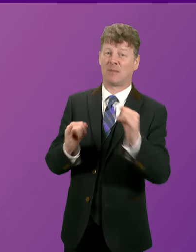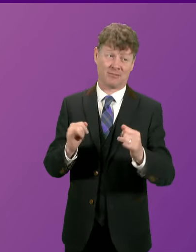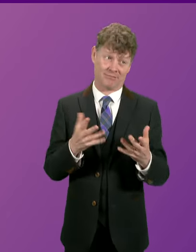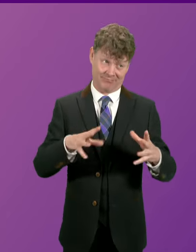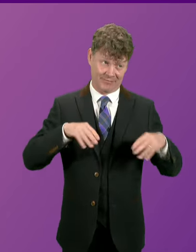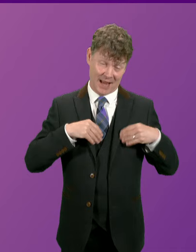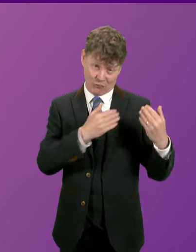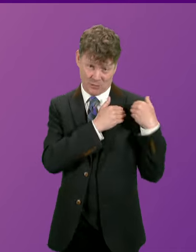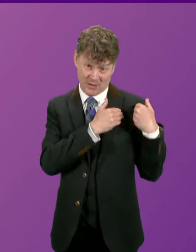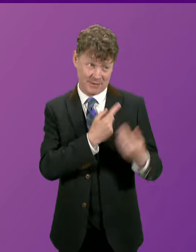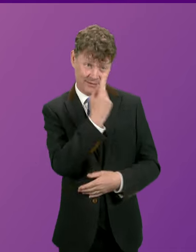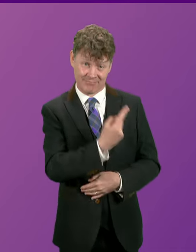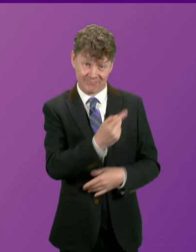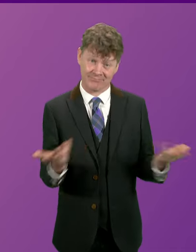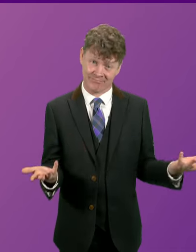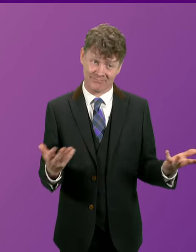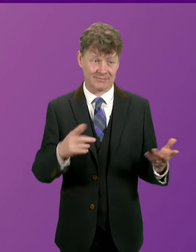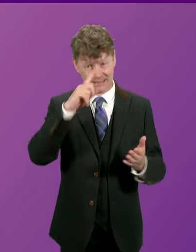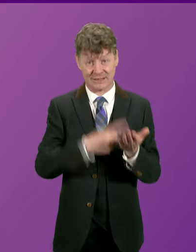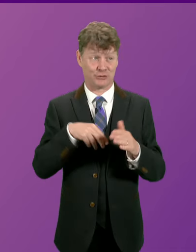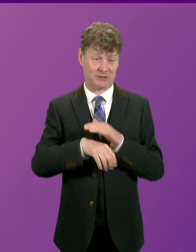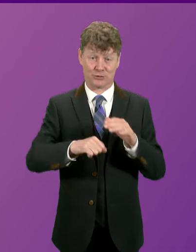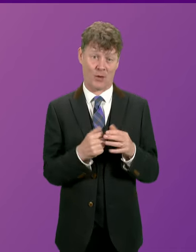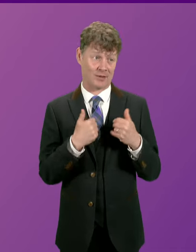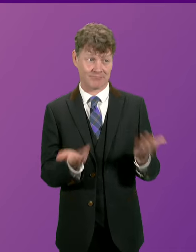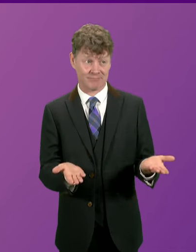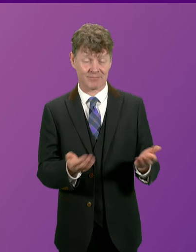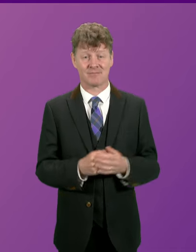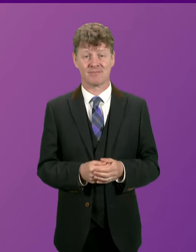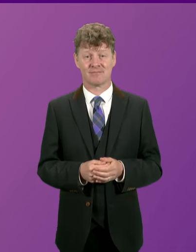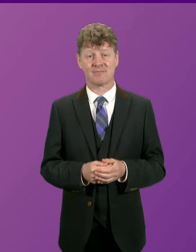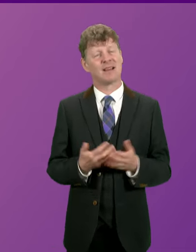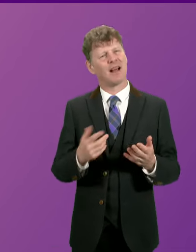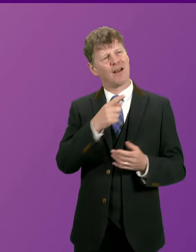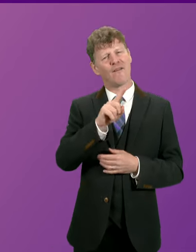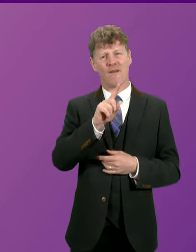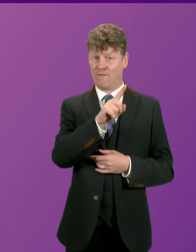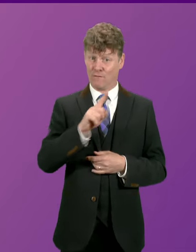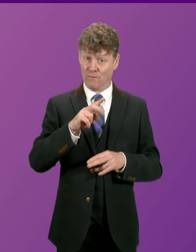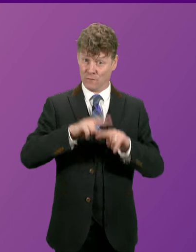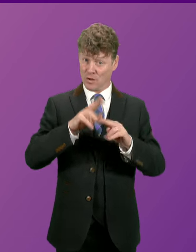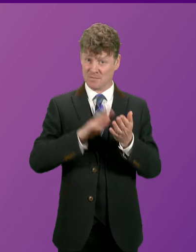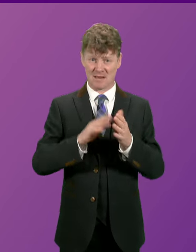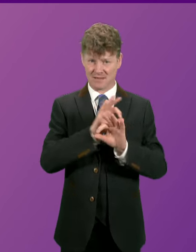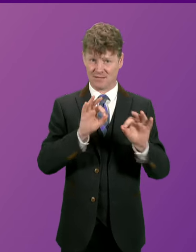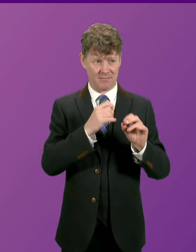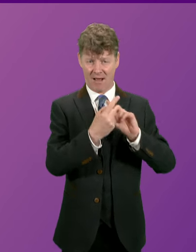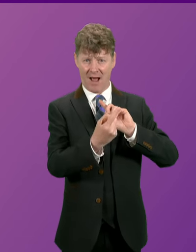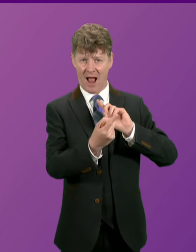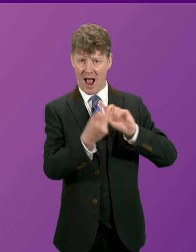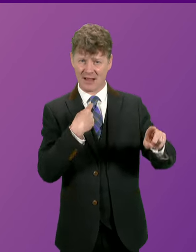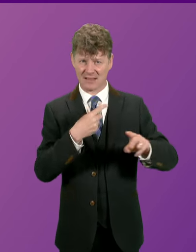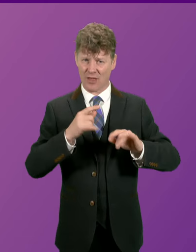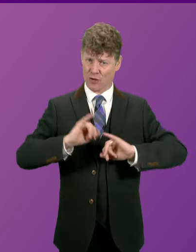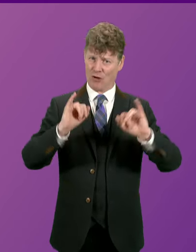responsibility for the decisions that are made here in Scotland. Now, the First Minister made no effort to address the scale of the crisis